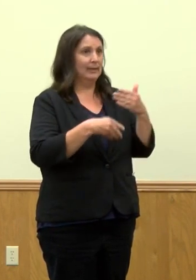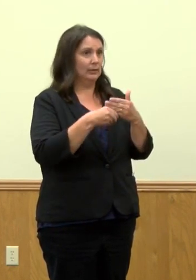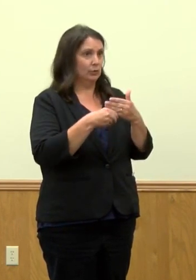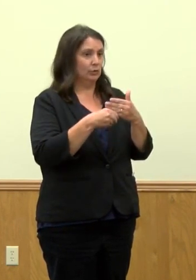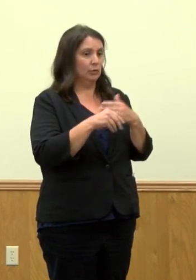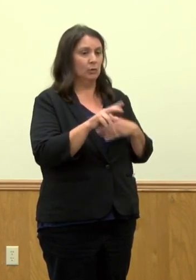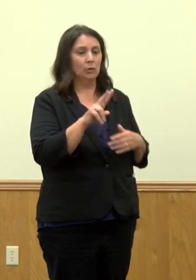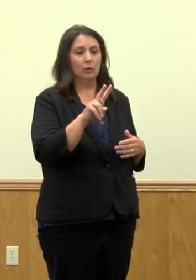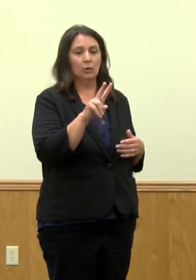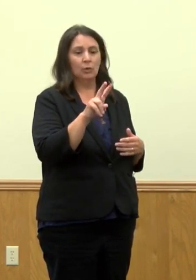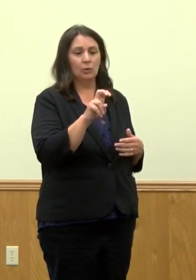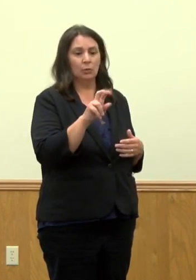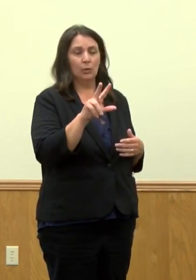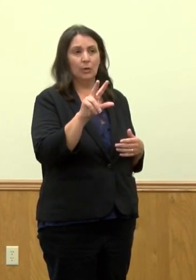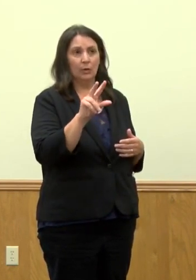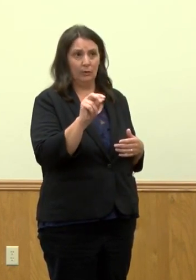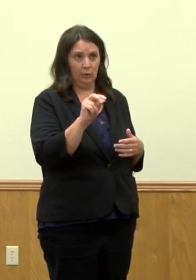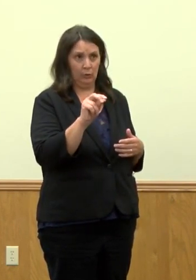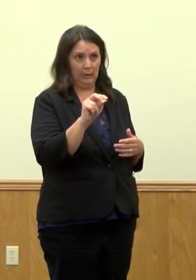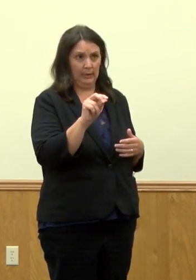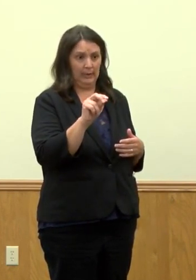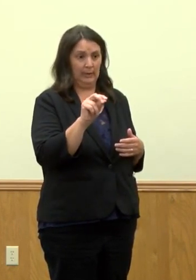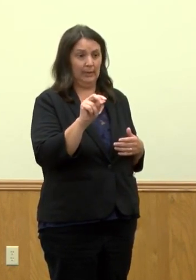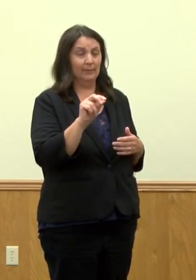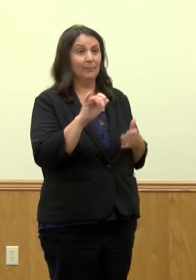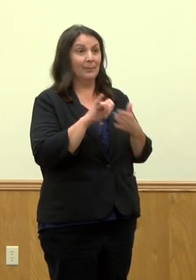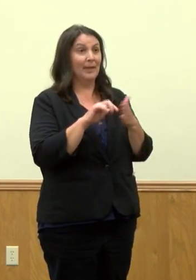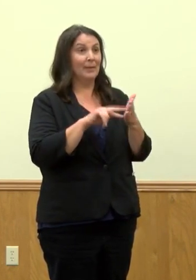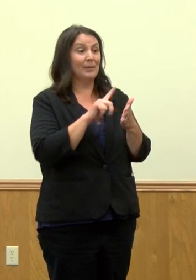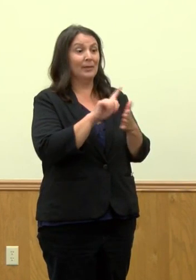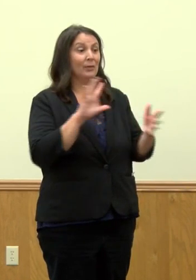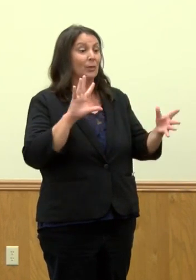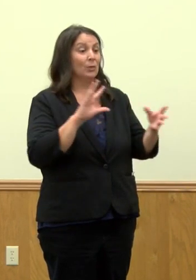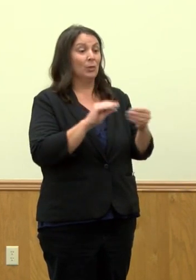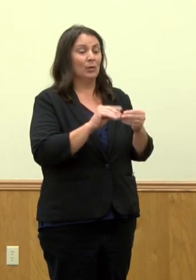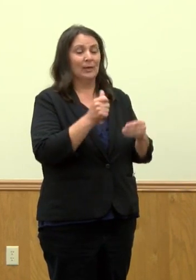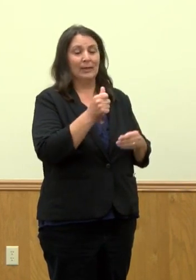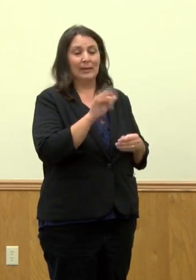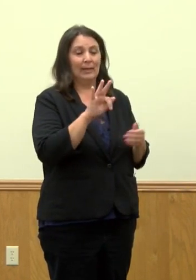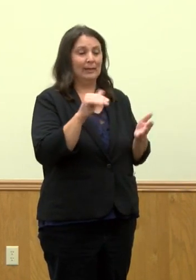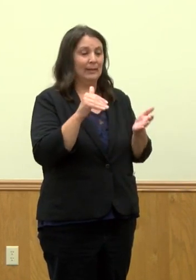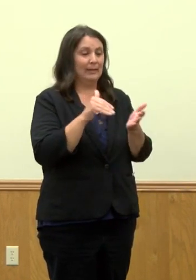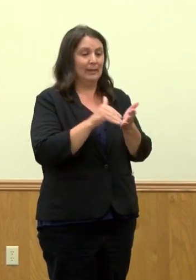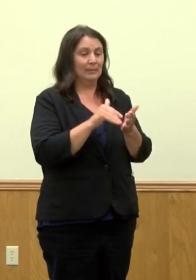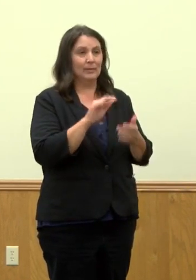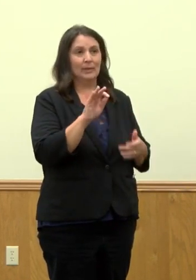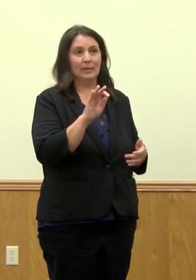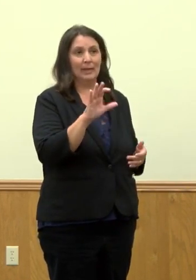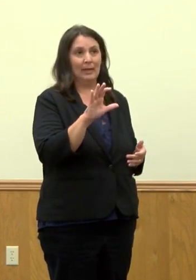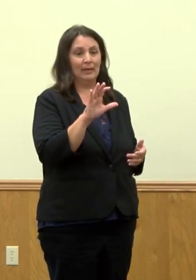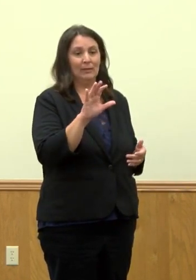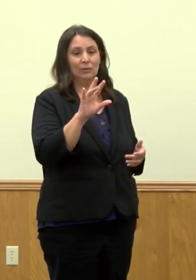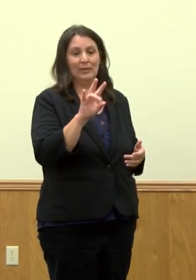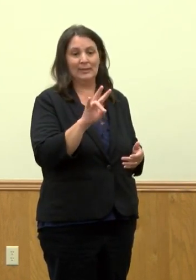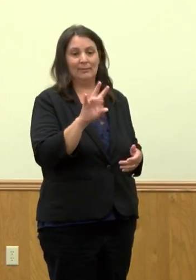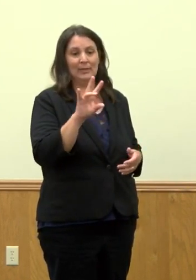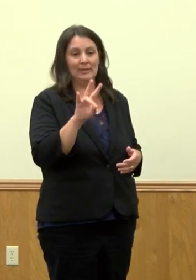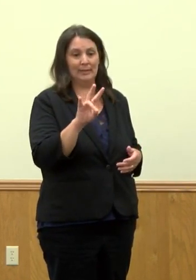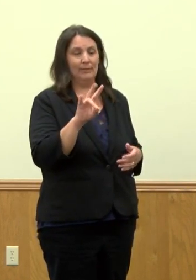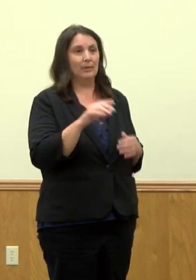230 cases bringing them to 19,977.